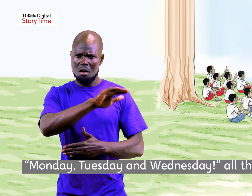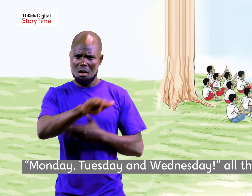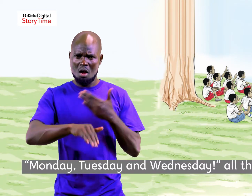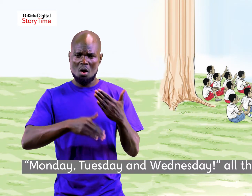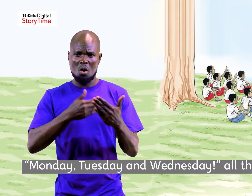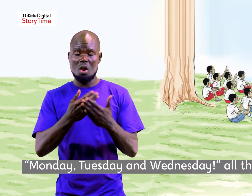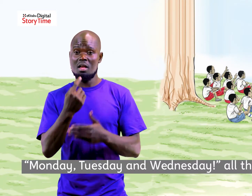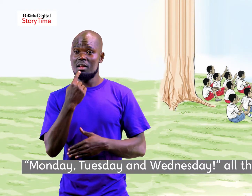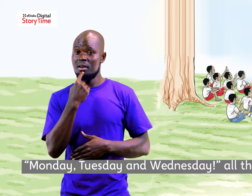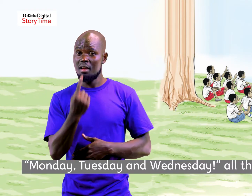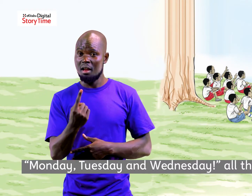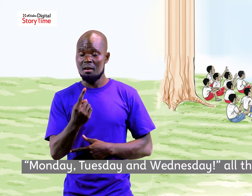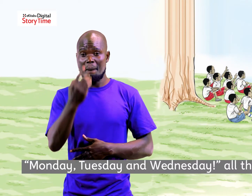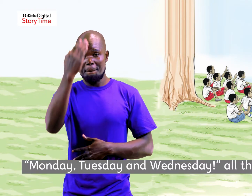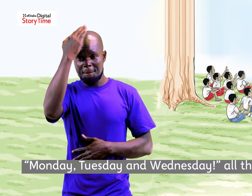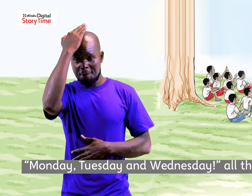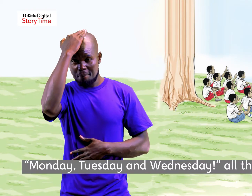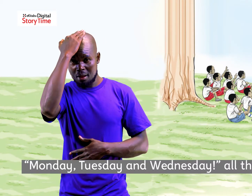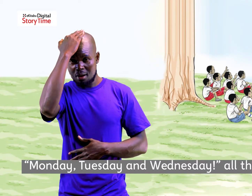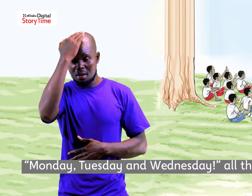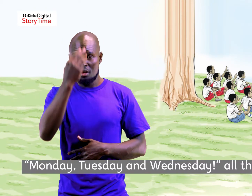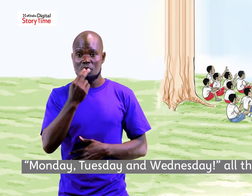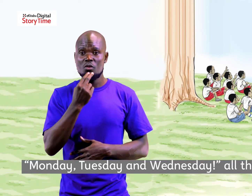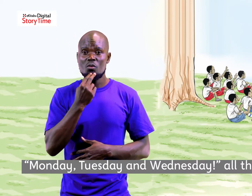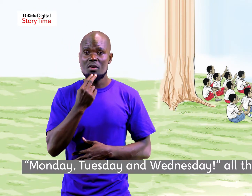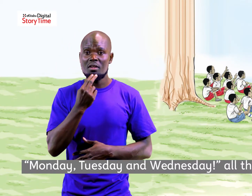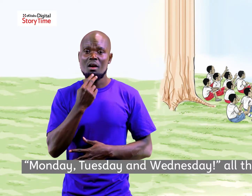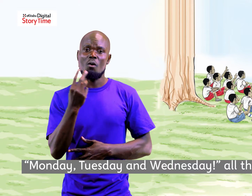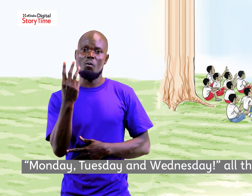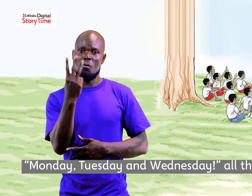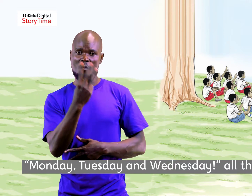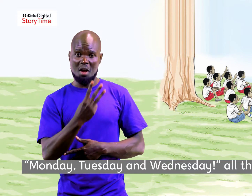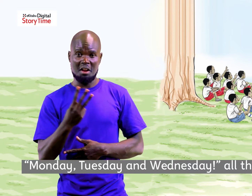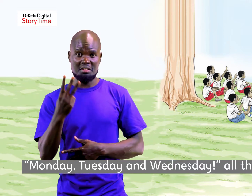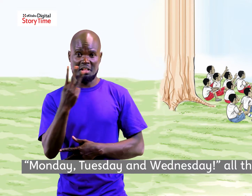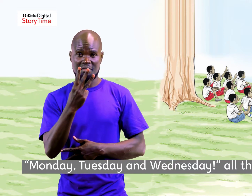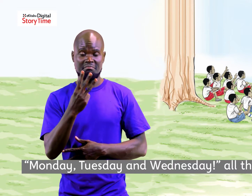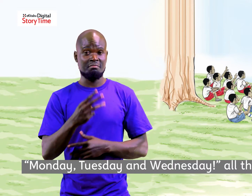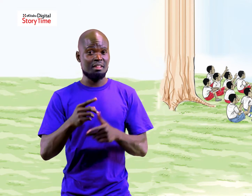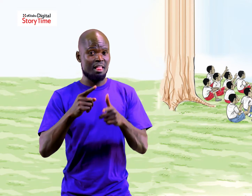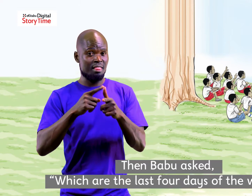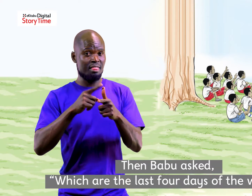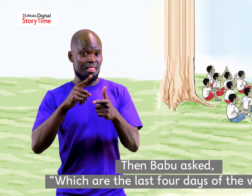monday tuesday and wednesday all the boys said